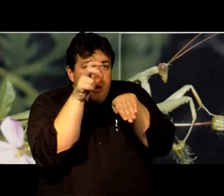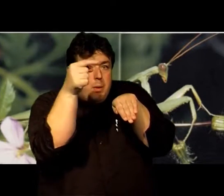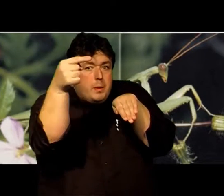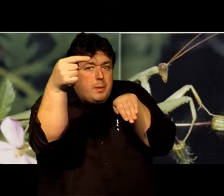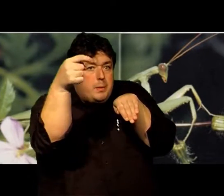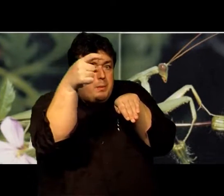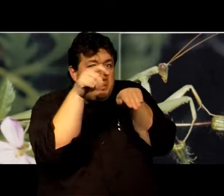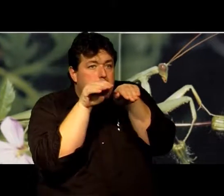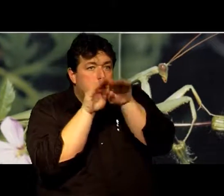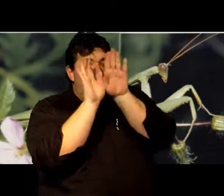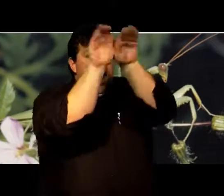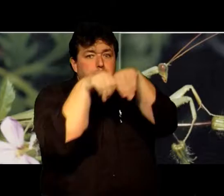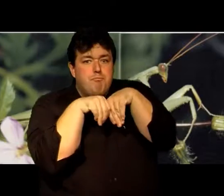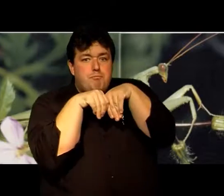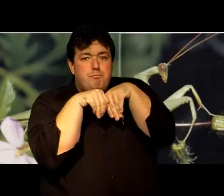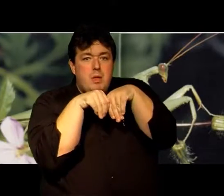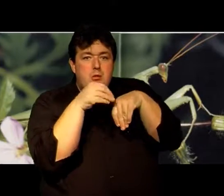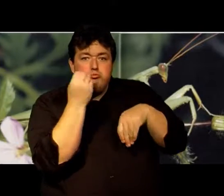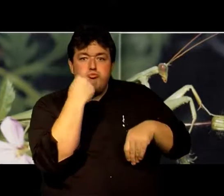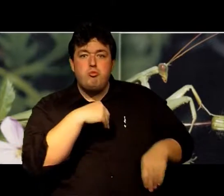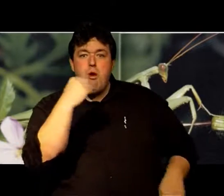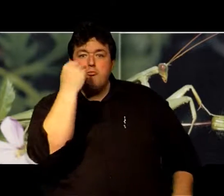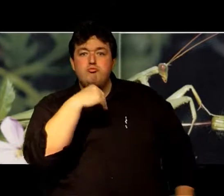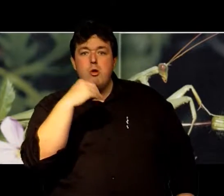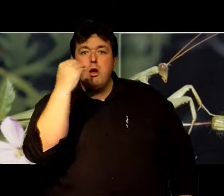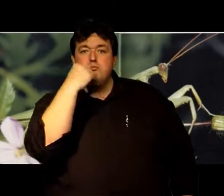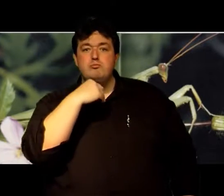But if a bug comes by He snatches it up And eats it down